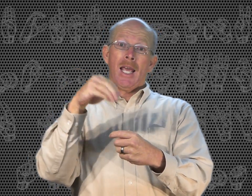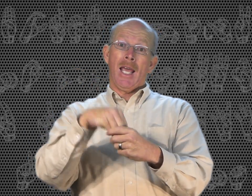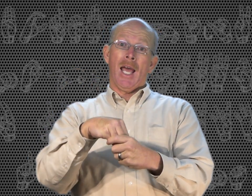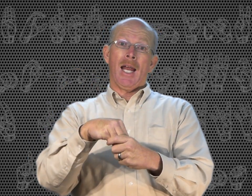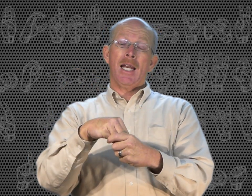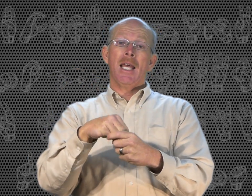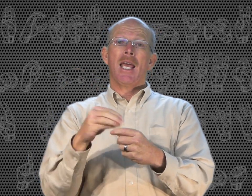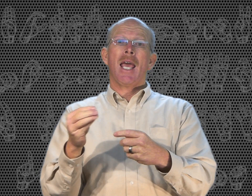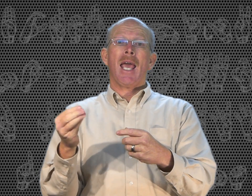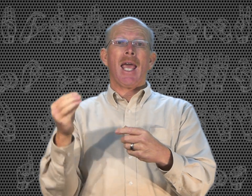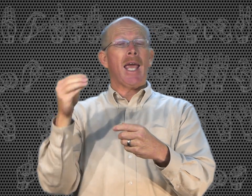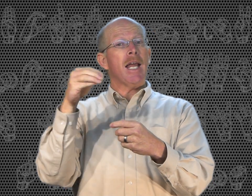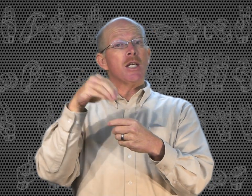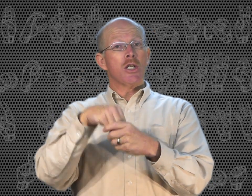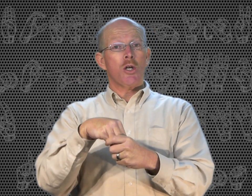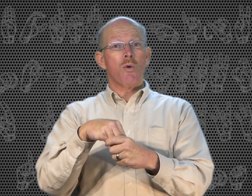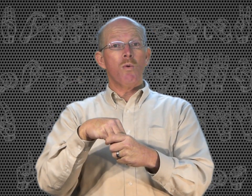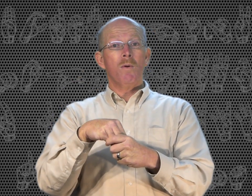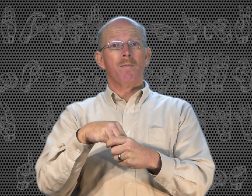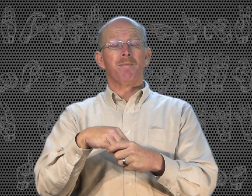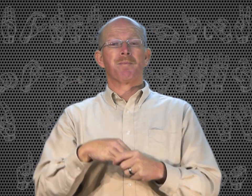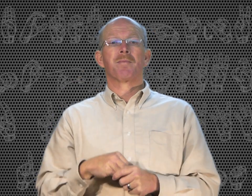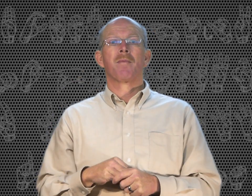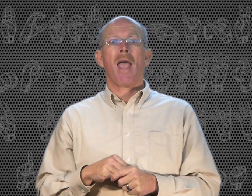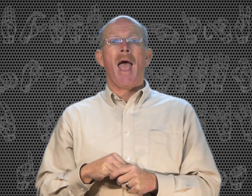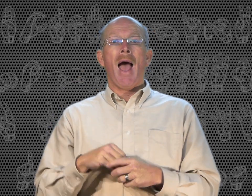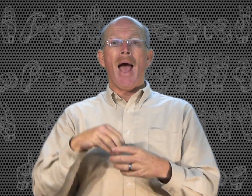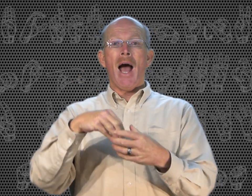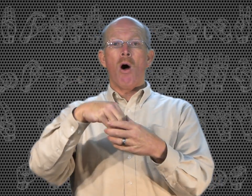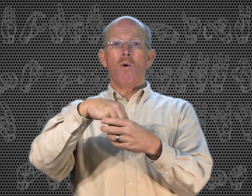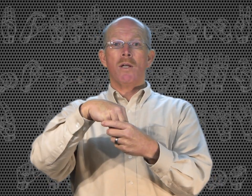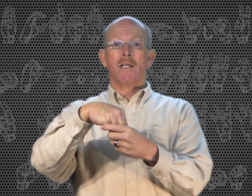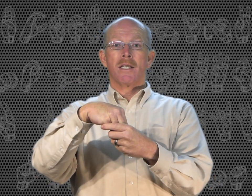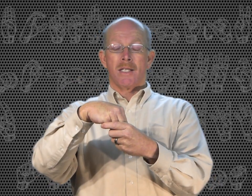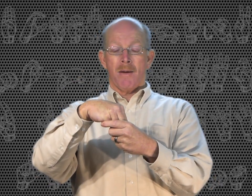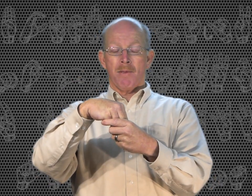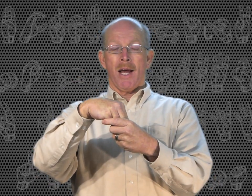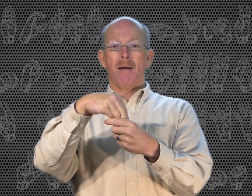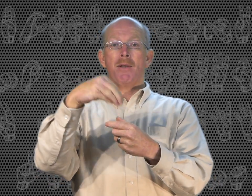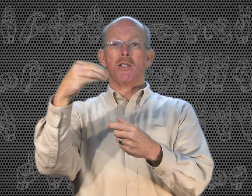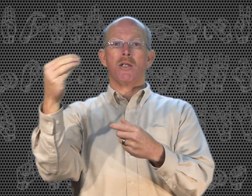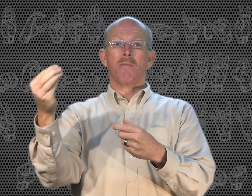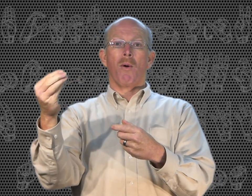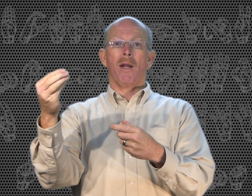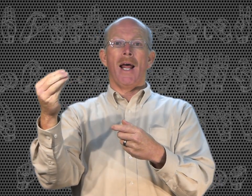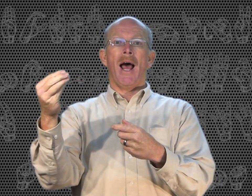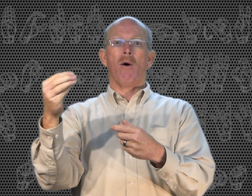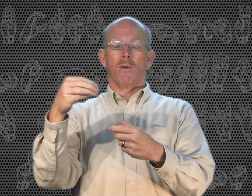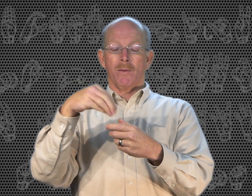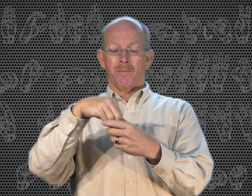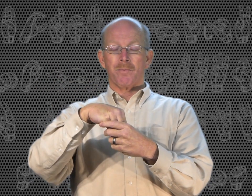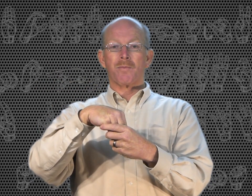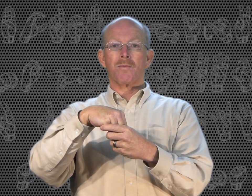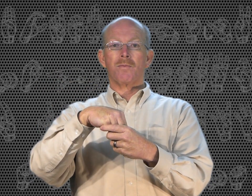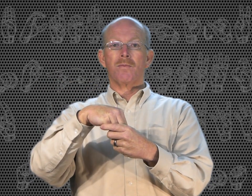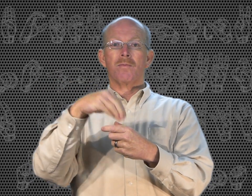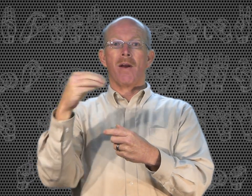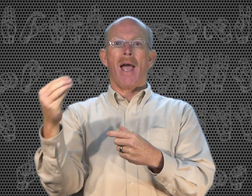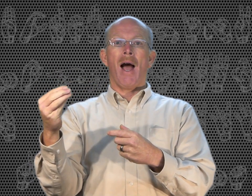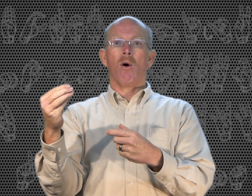in, into, out, same sign, but you just pull it out, out.